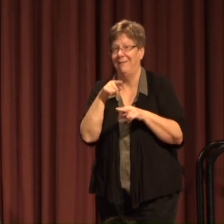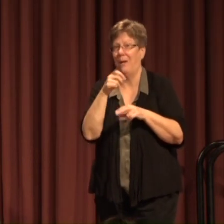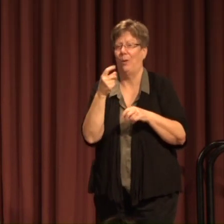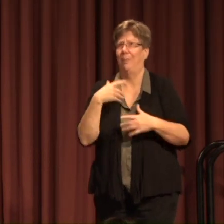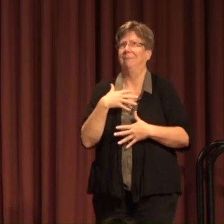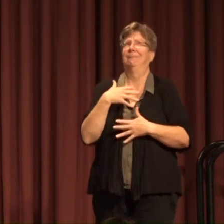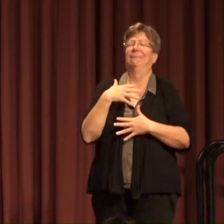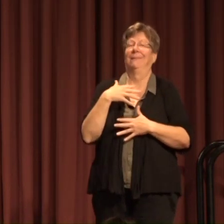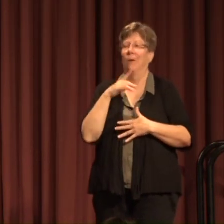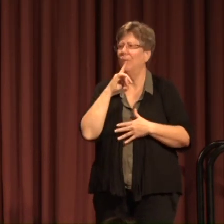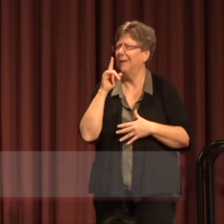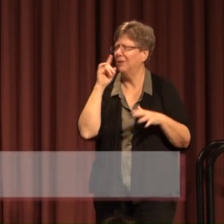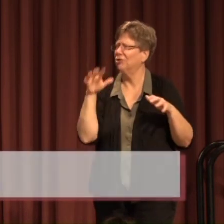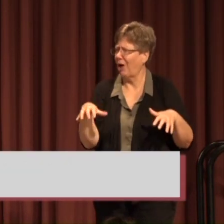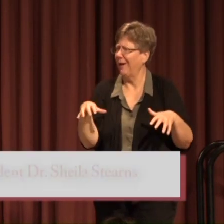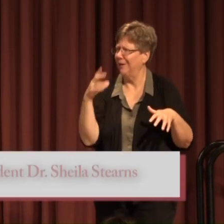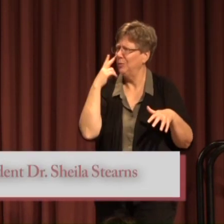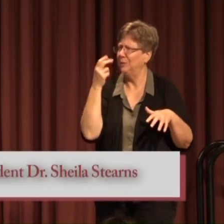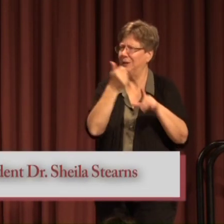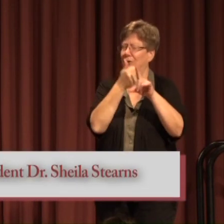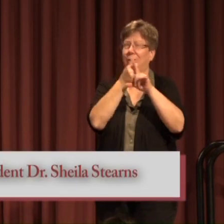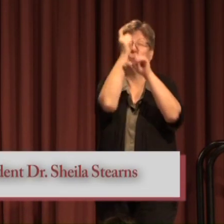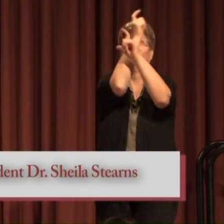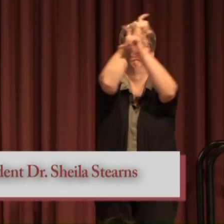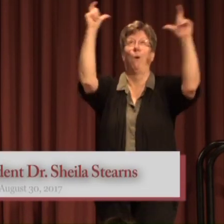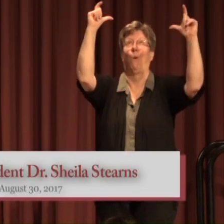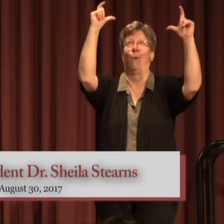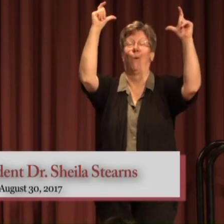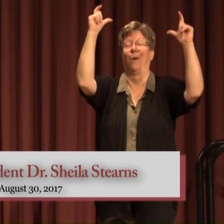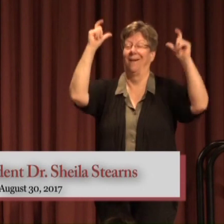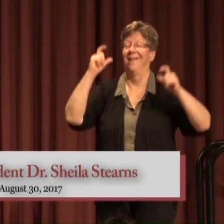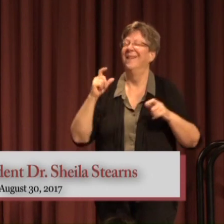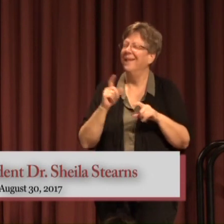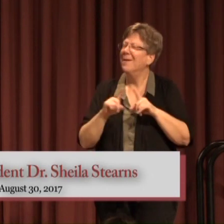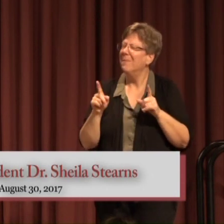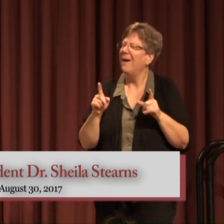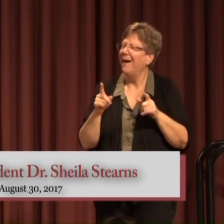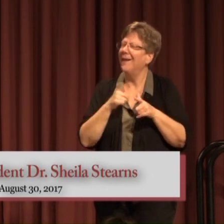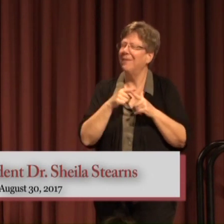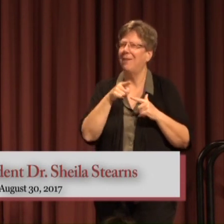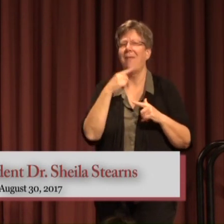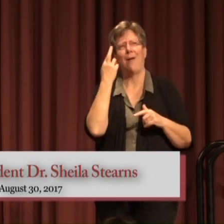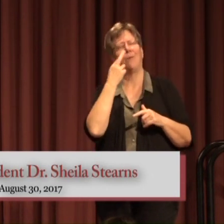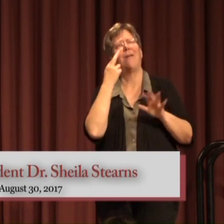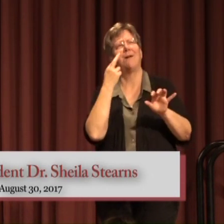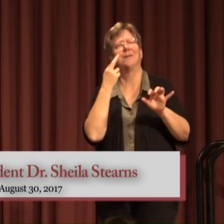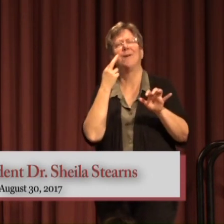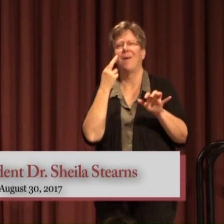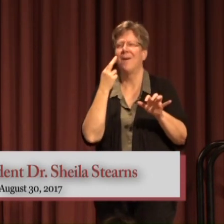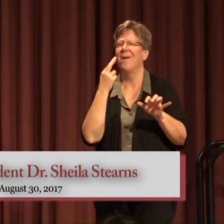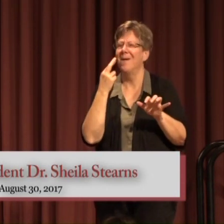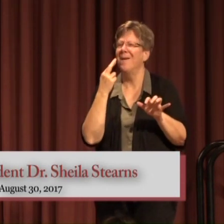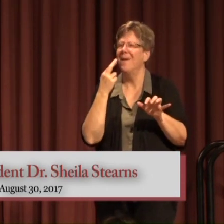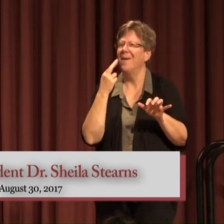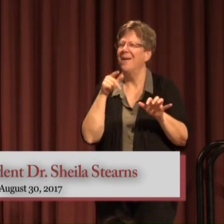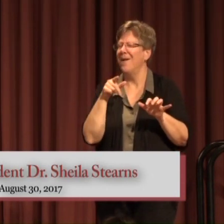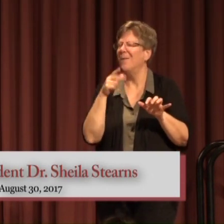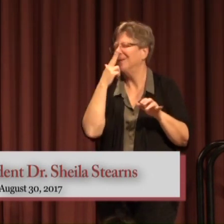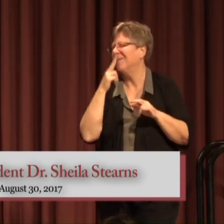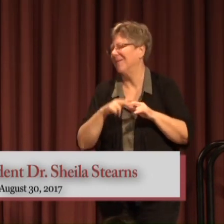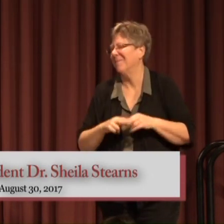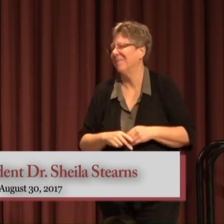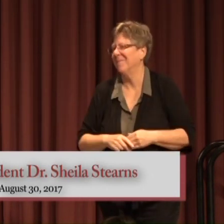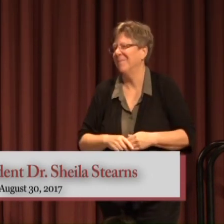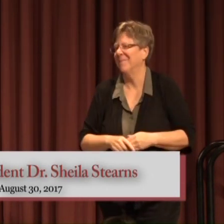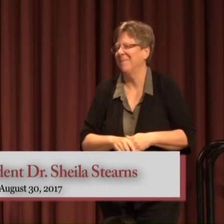Horrified It is kind of shocking To see yourself On a big screen But then they Realized it was Kind of fun